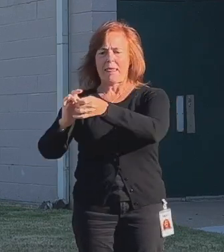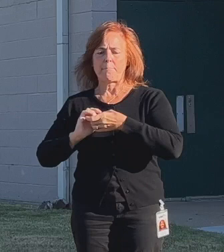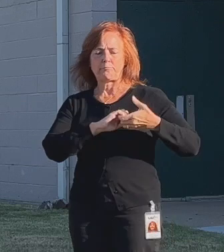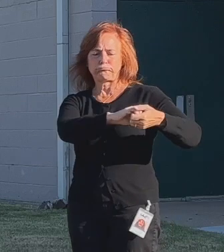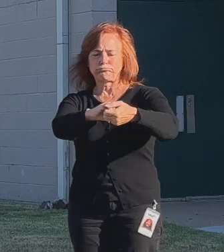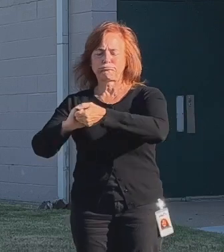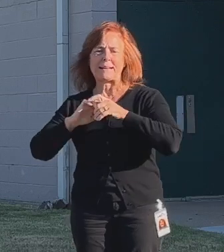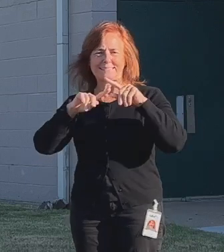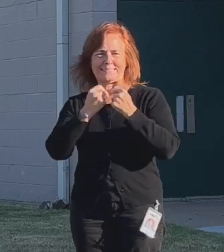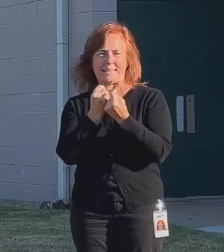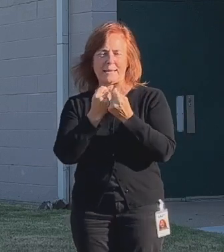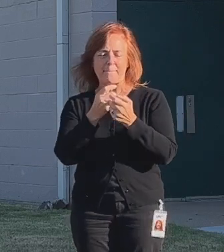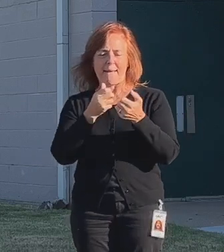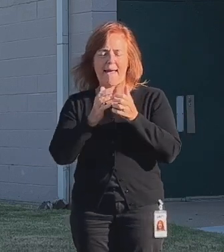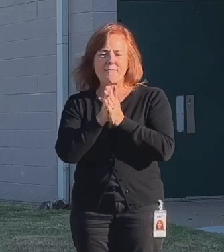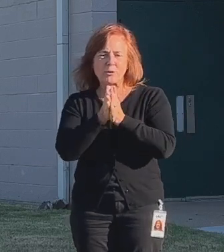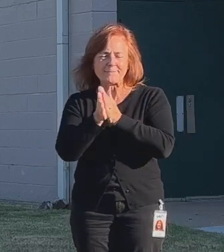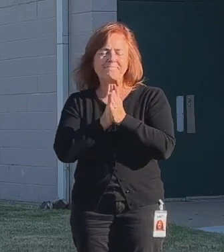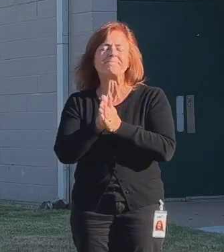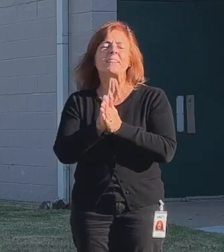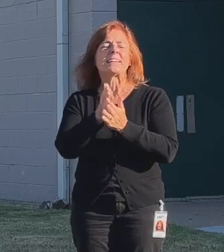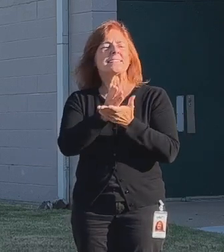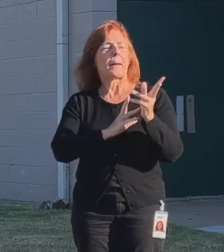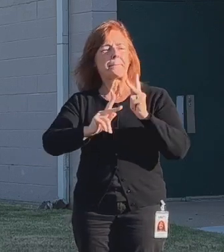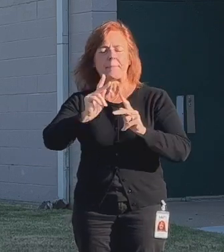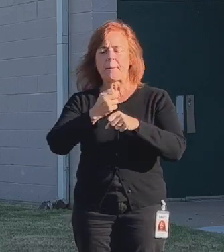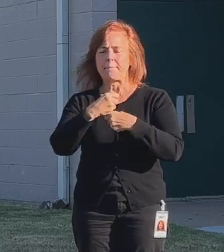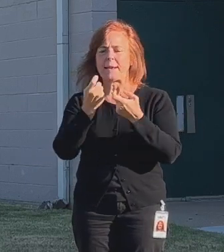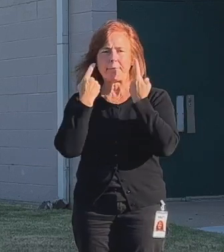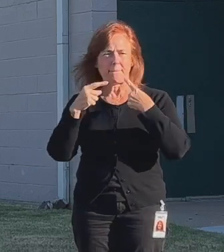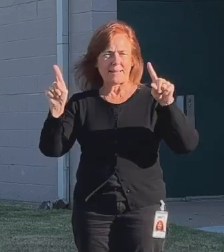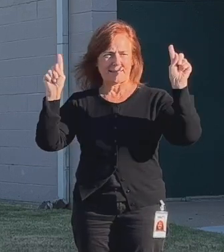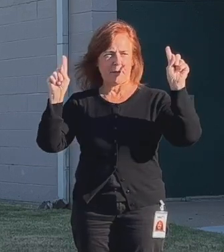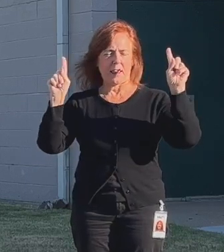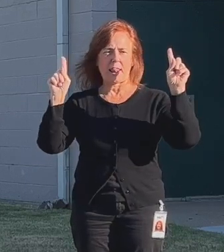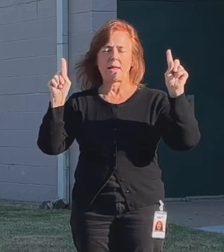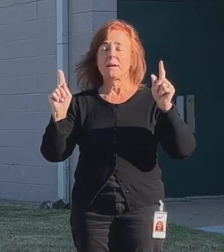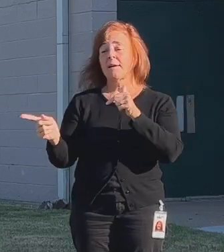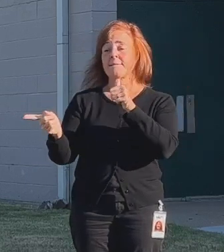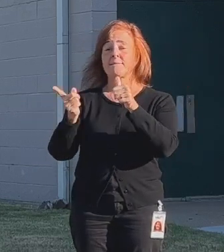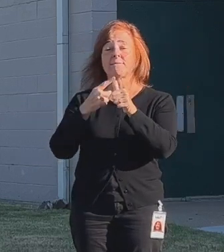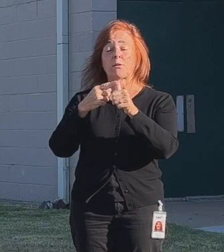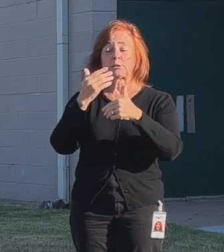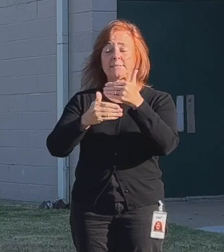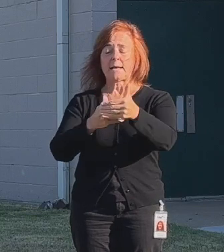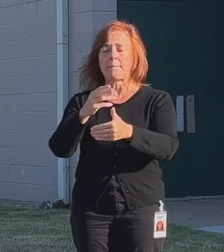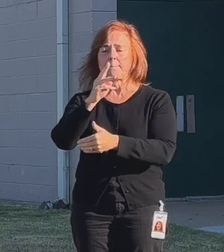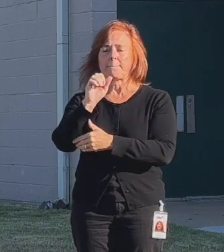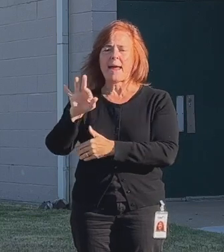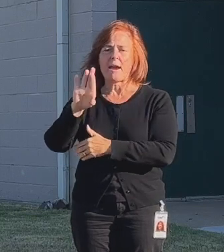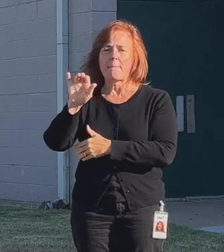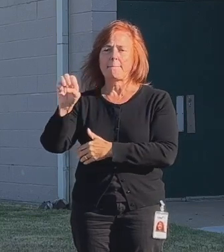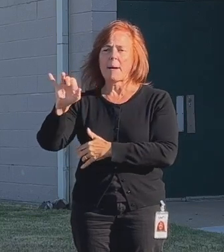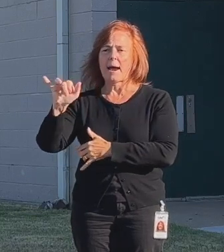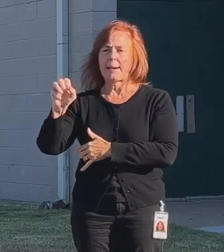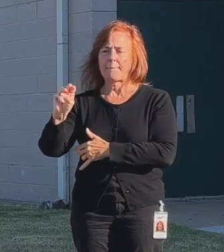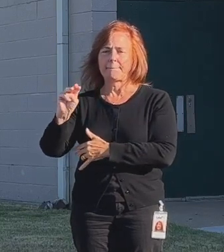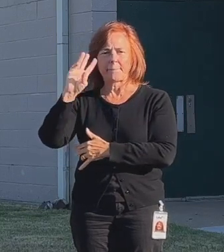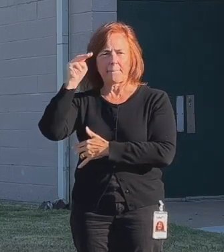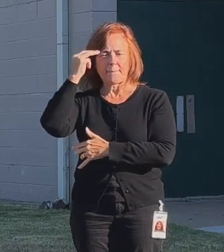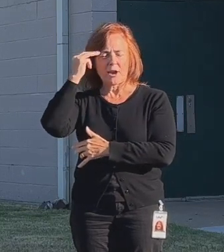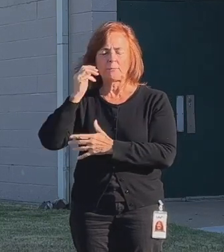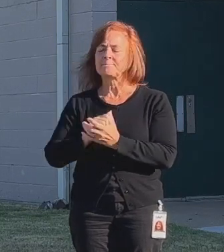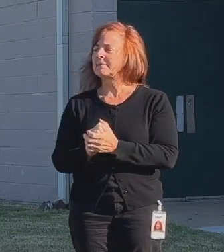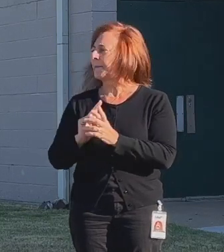effort and you're going to hear today from some of the people who have made this possible. First up is going to be Mayor Bynum. Before he comes up, I want